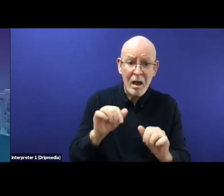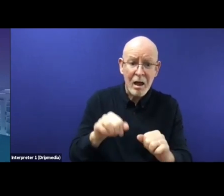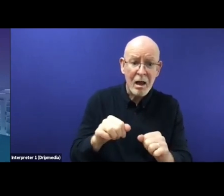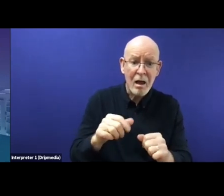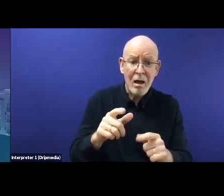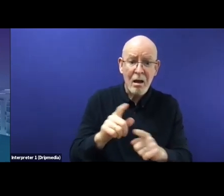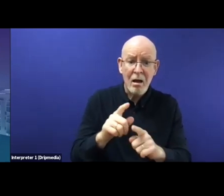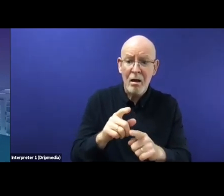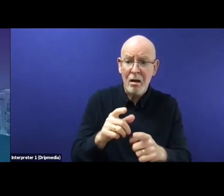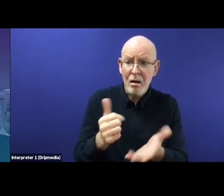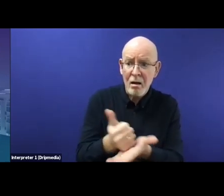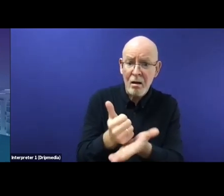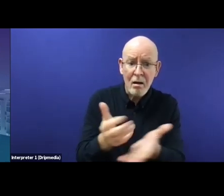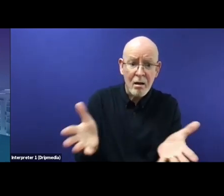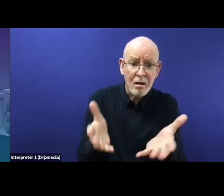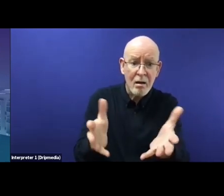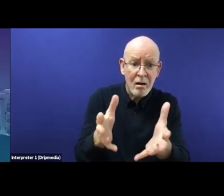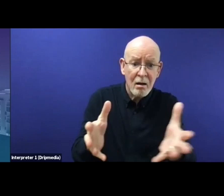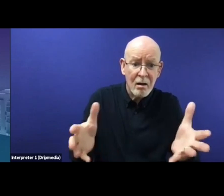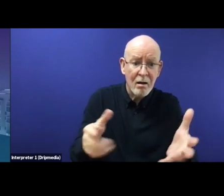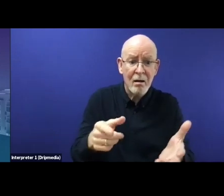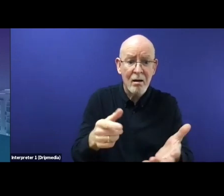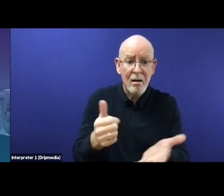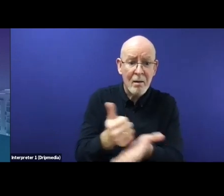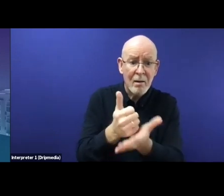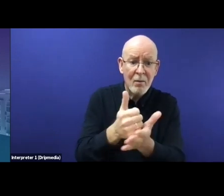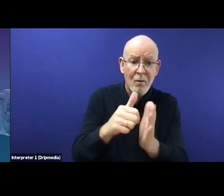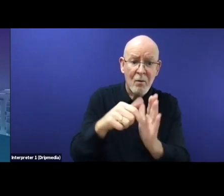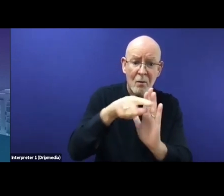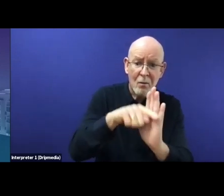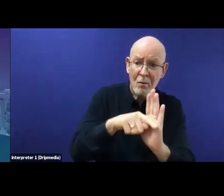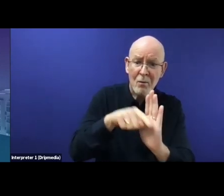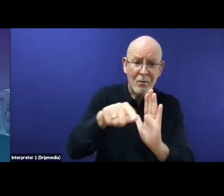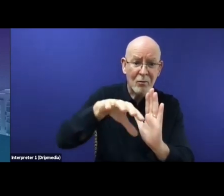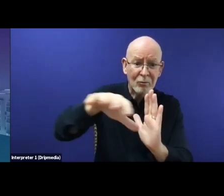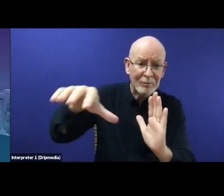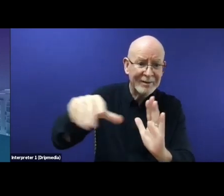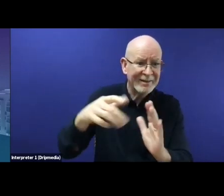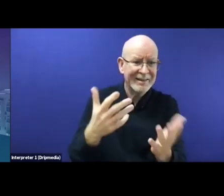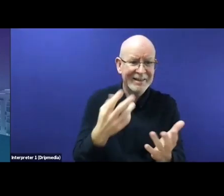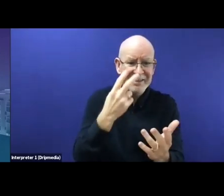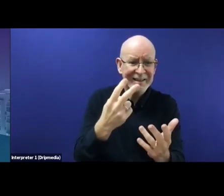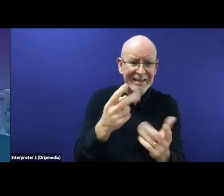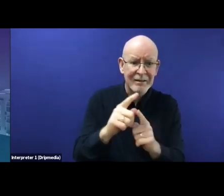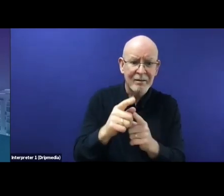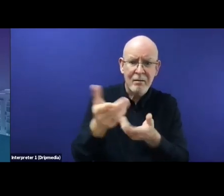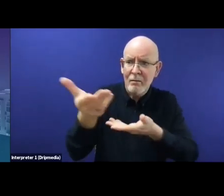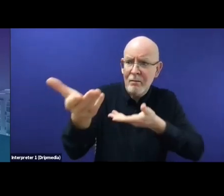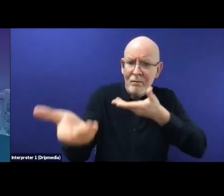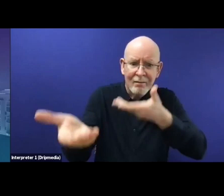interacting with. So Bosnia is a potential candidate country. It's not doing great on its scorecard because of the many obstacles domestically